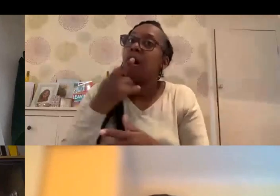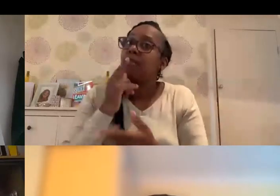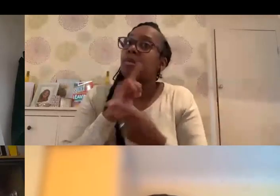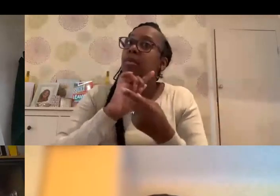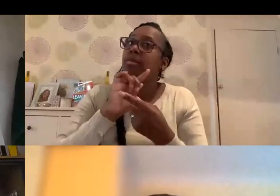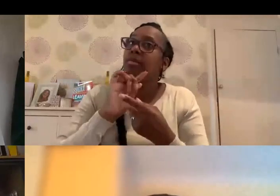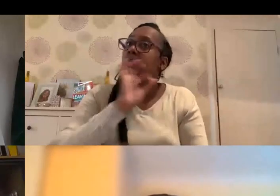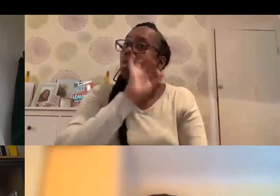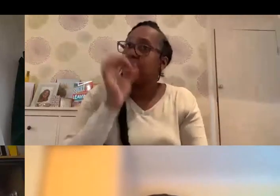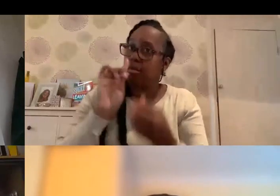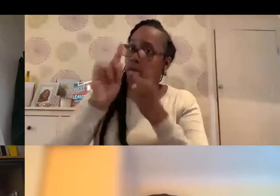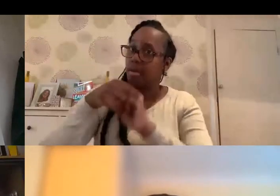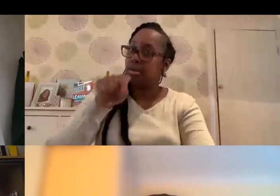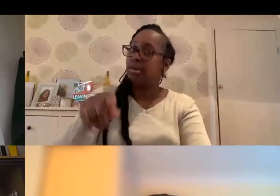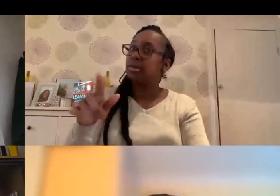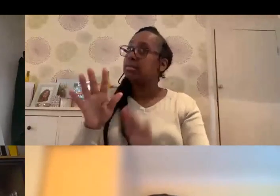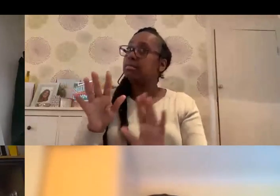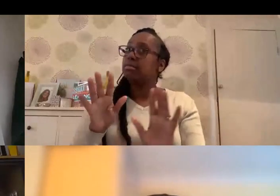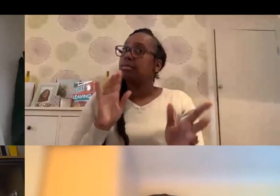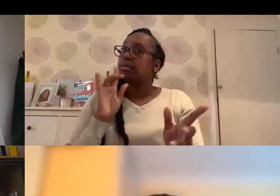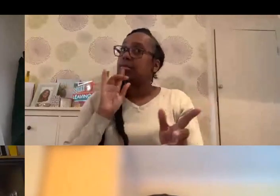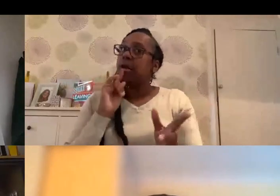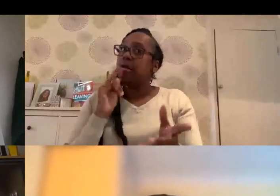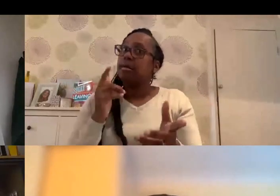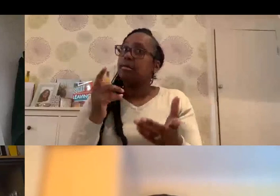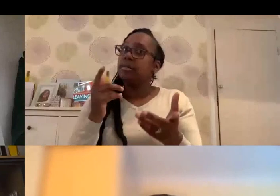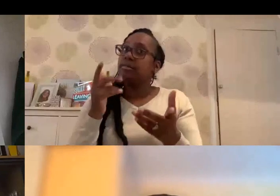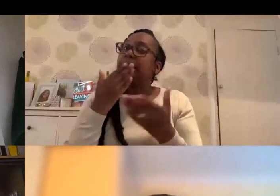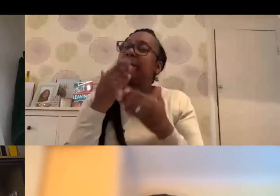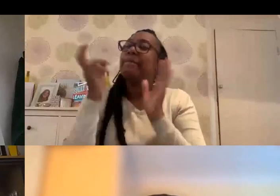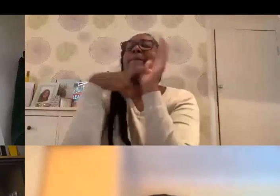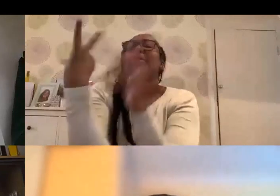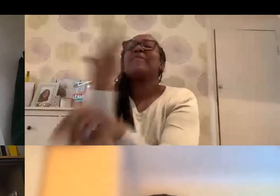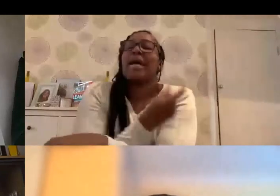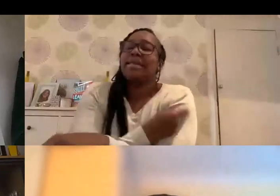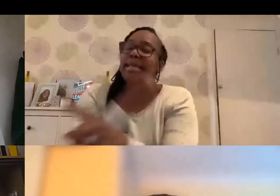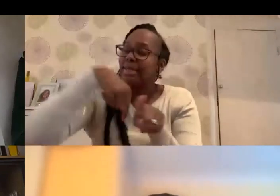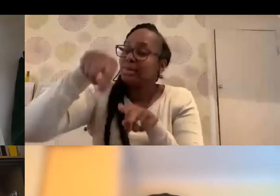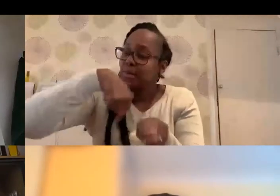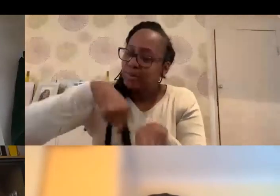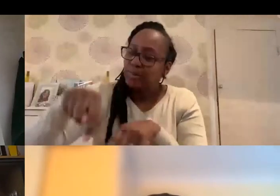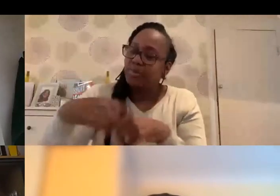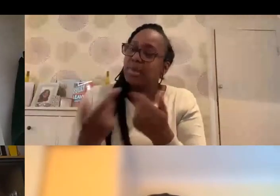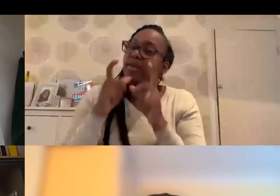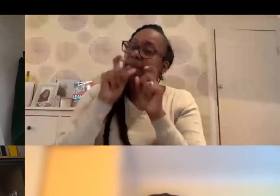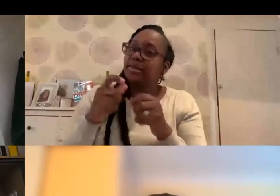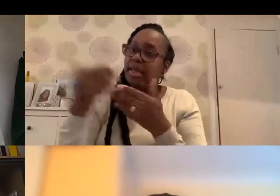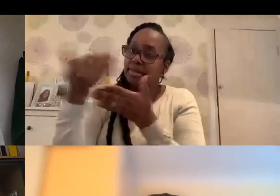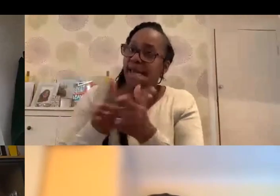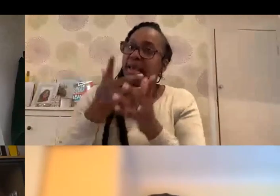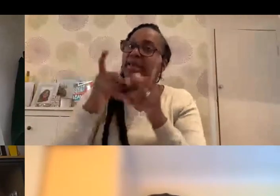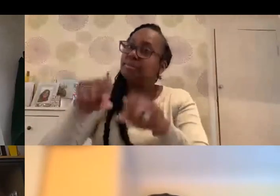and A sessions, um, try and get into the Vax book vaccines book this week and, um, stay safe,